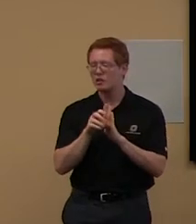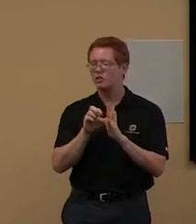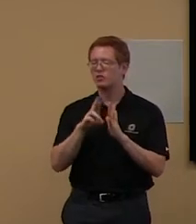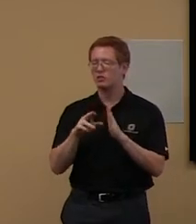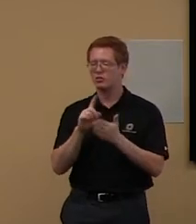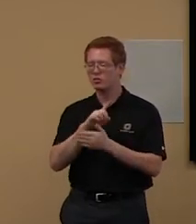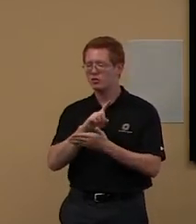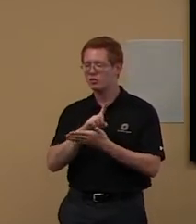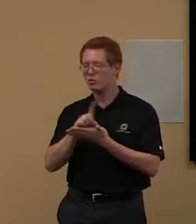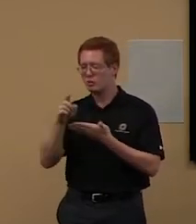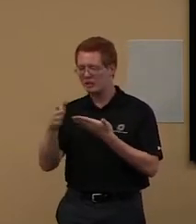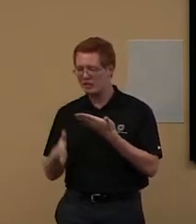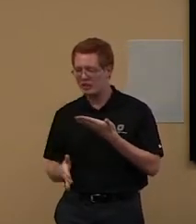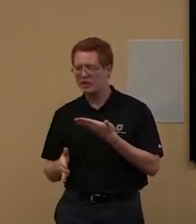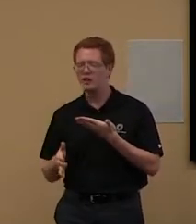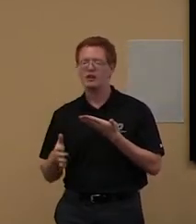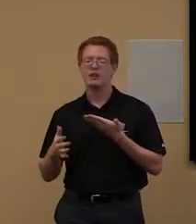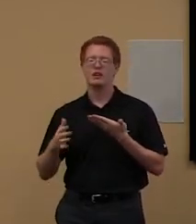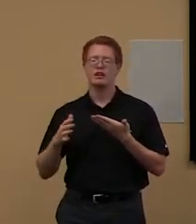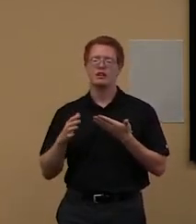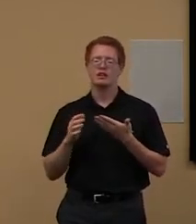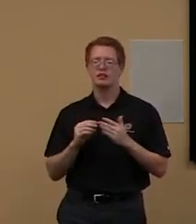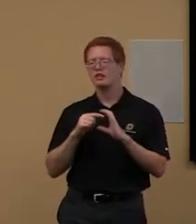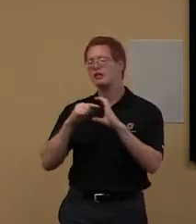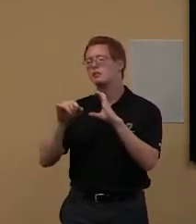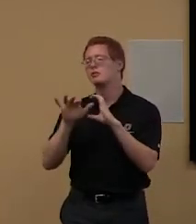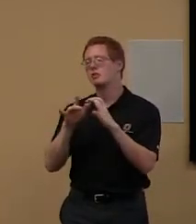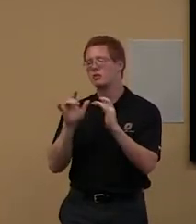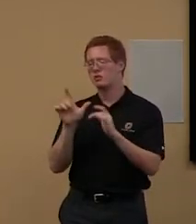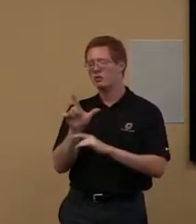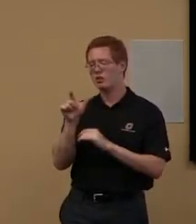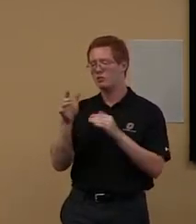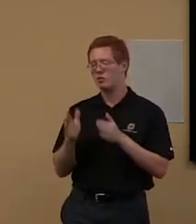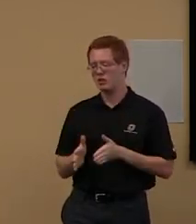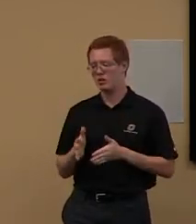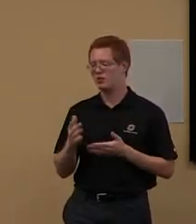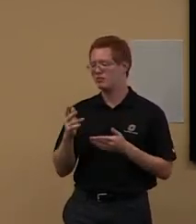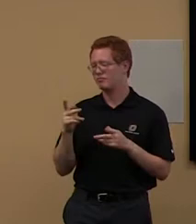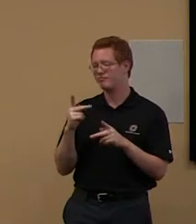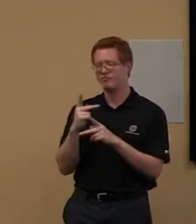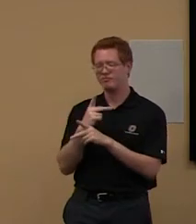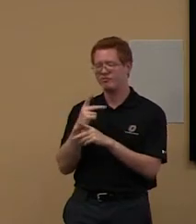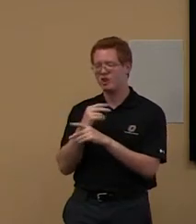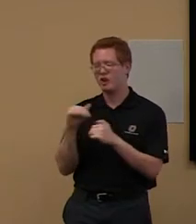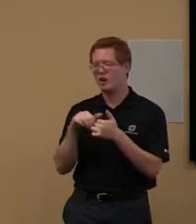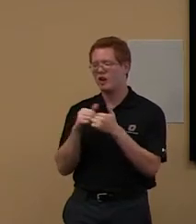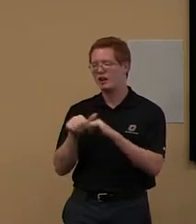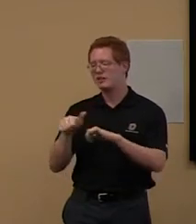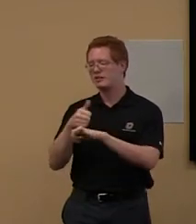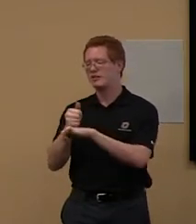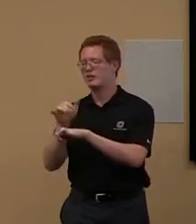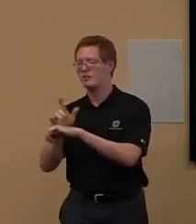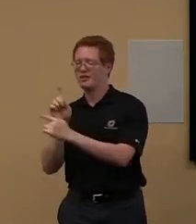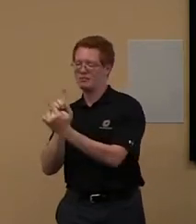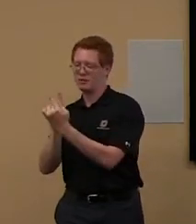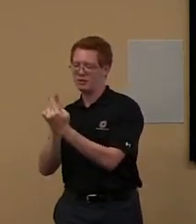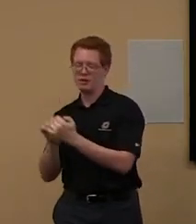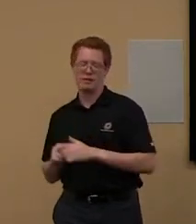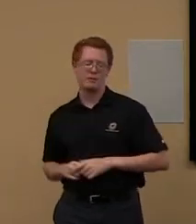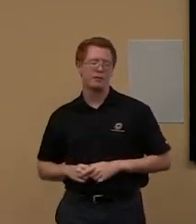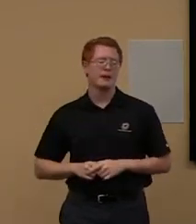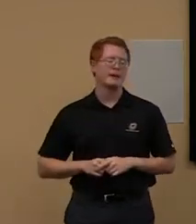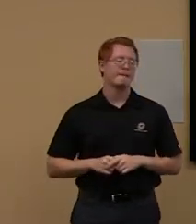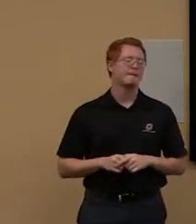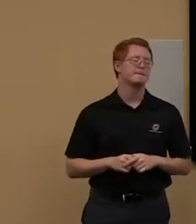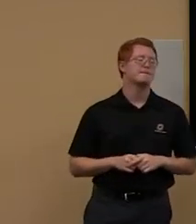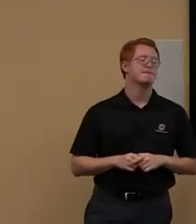librarian, um, they'll try and, um, figure something out too. So, um, and we also do, we do a